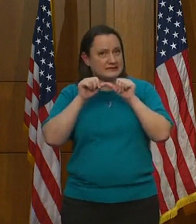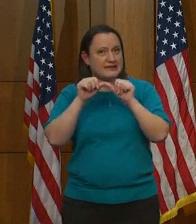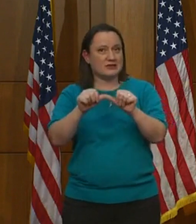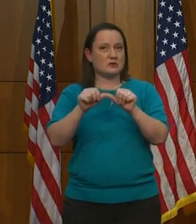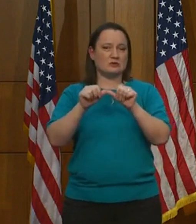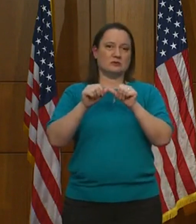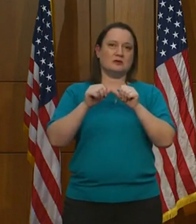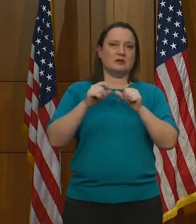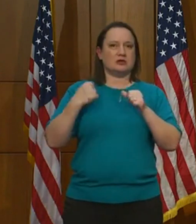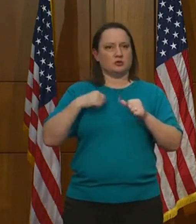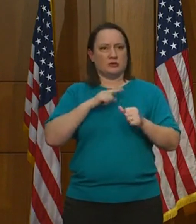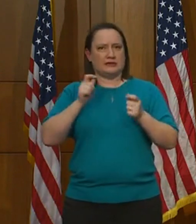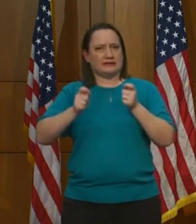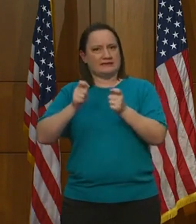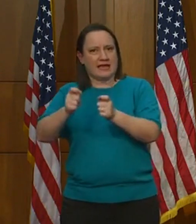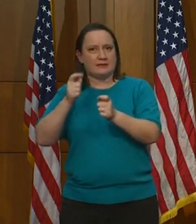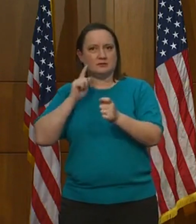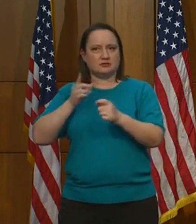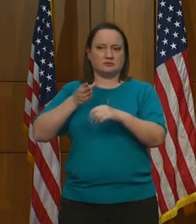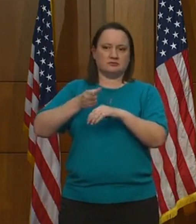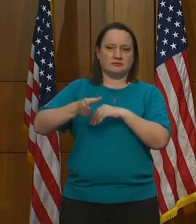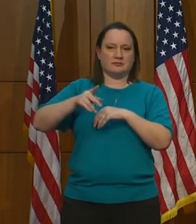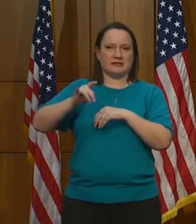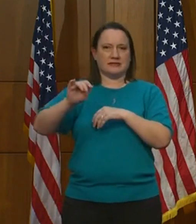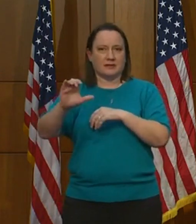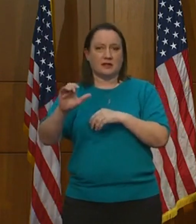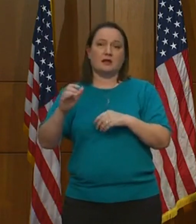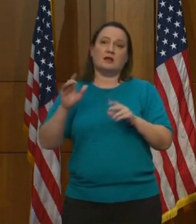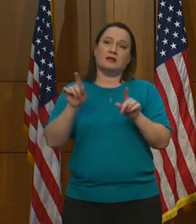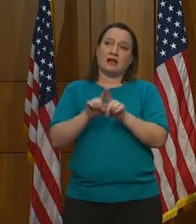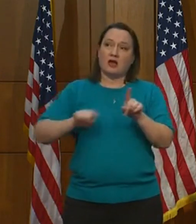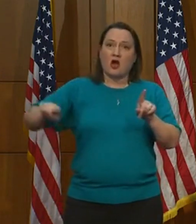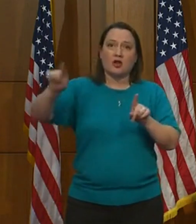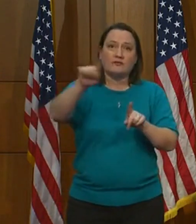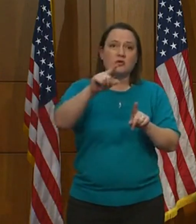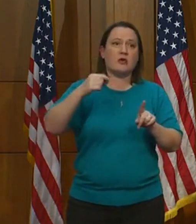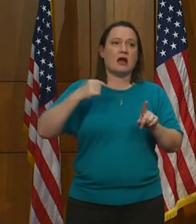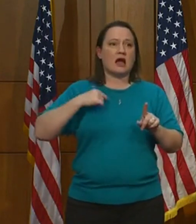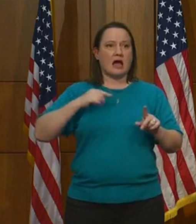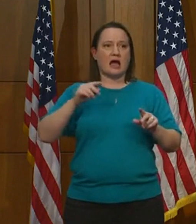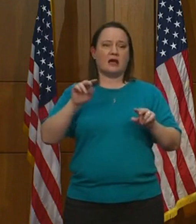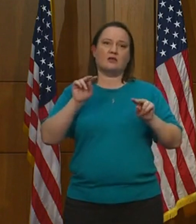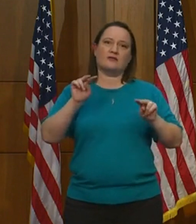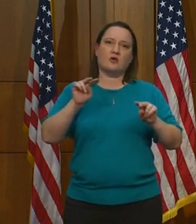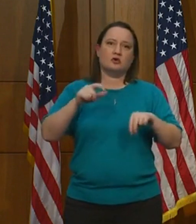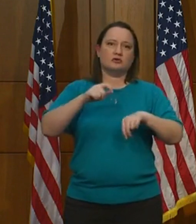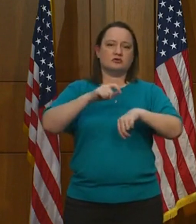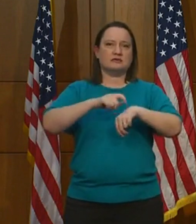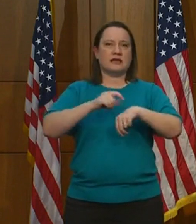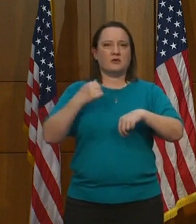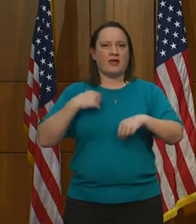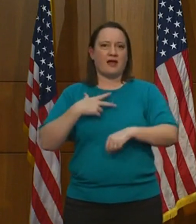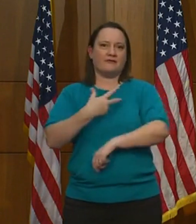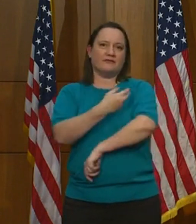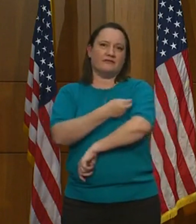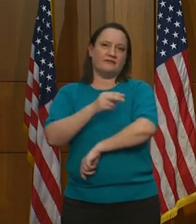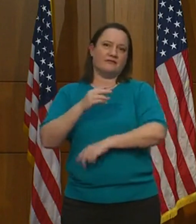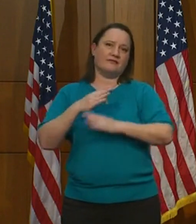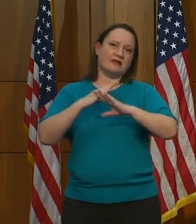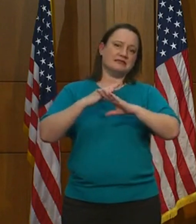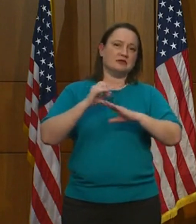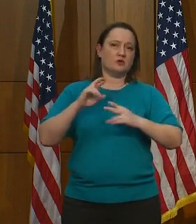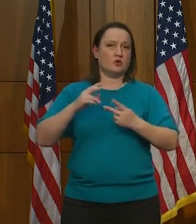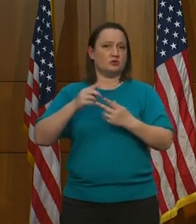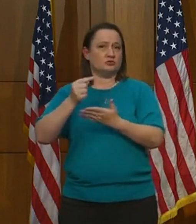pandemic. Like all of you, I look forward to the day when we have a vaccine or a treatment. And as you've heard, Dr.